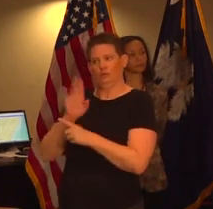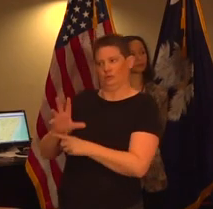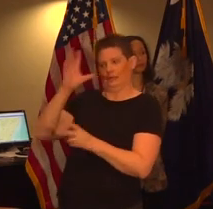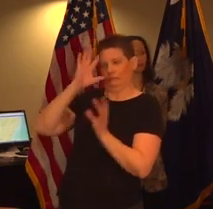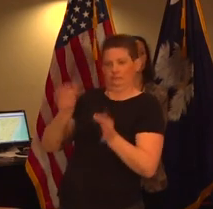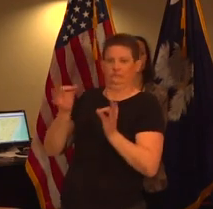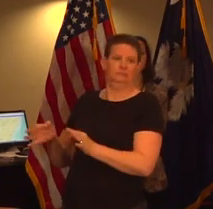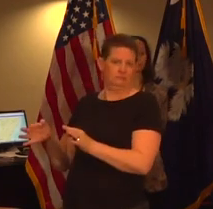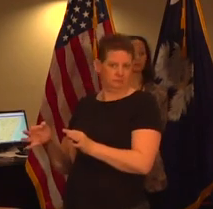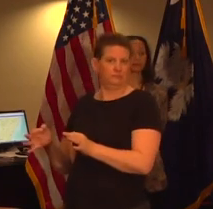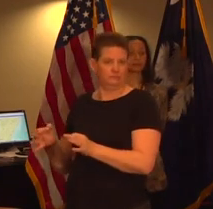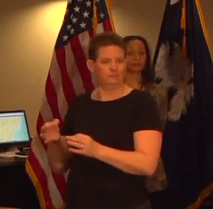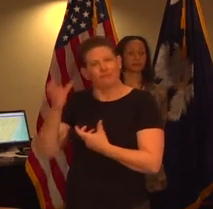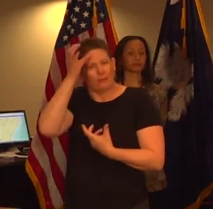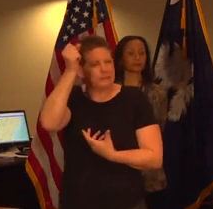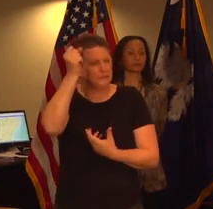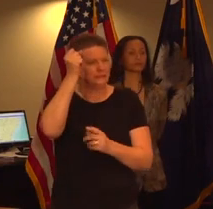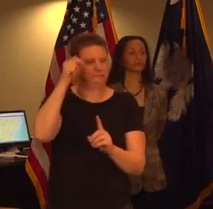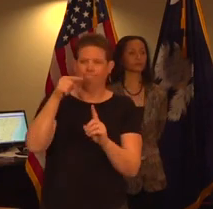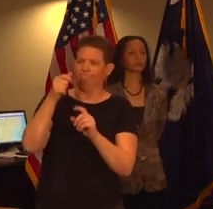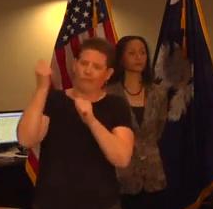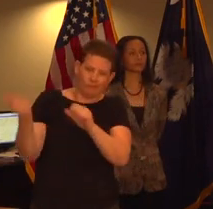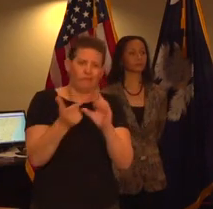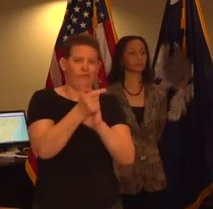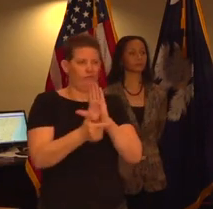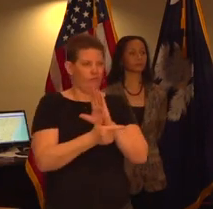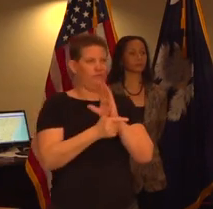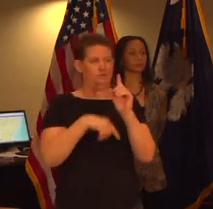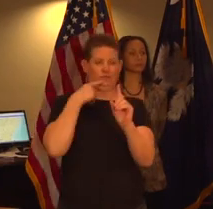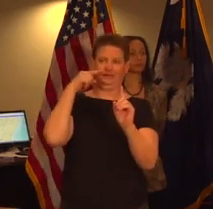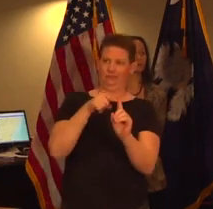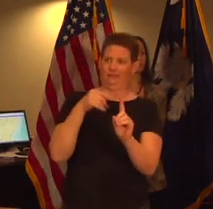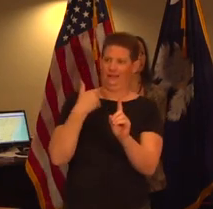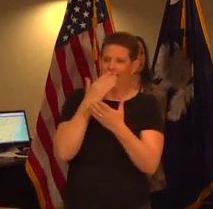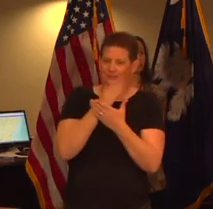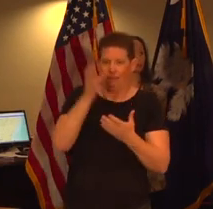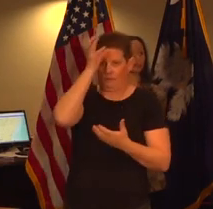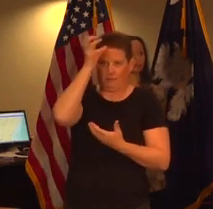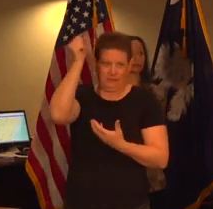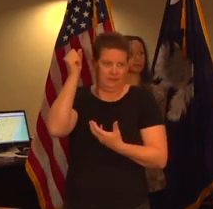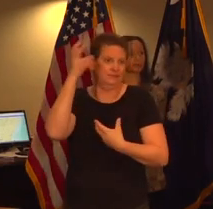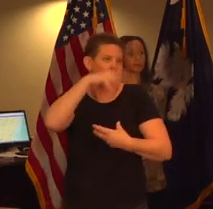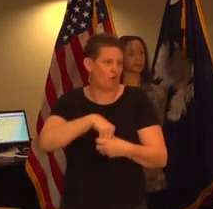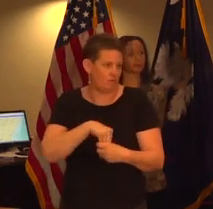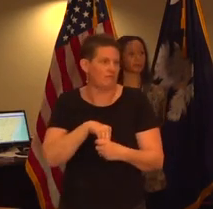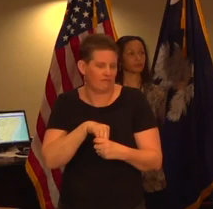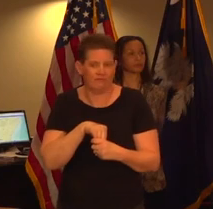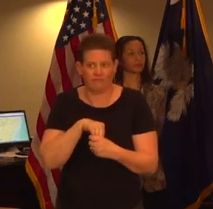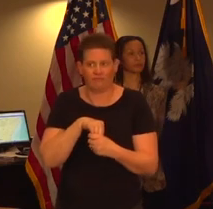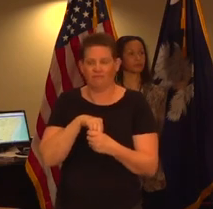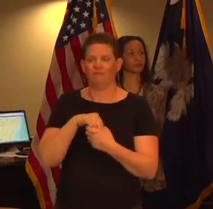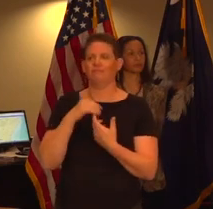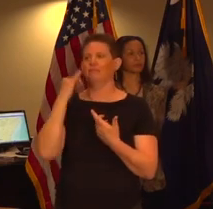use in this case you got to use common sense every law contemplates some amount of common sense particularly when you're dealing